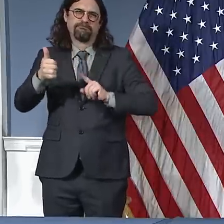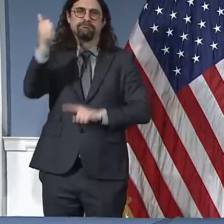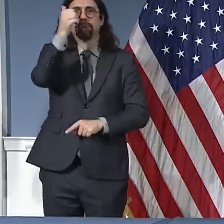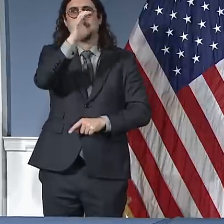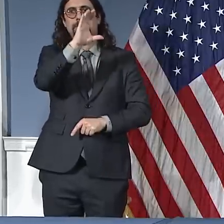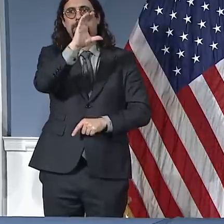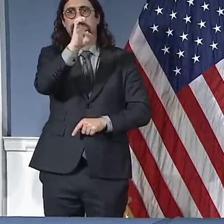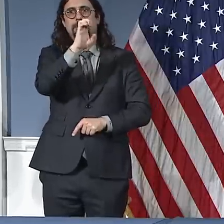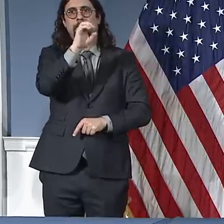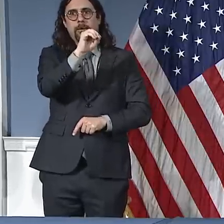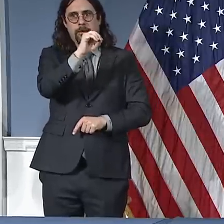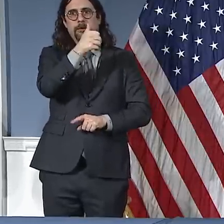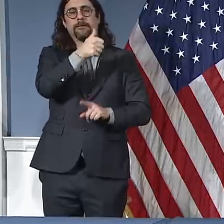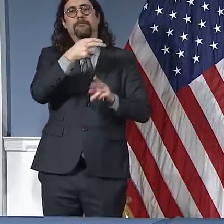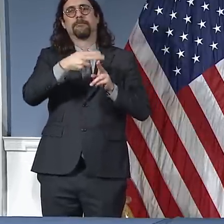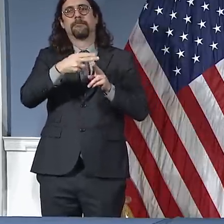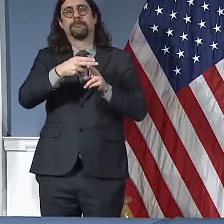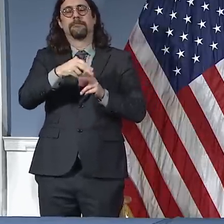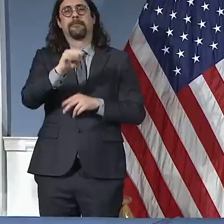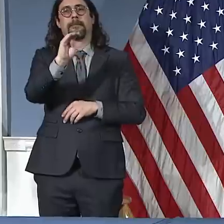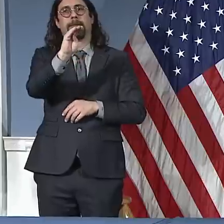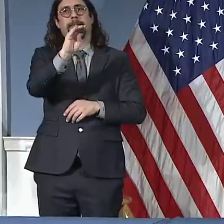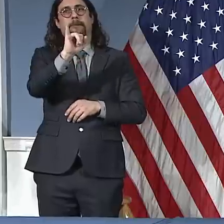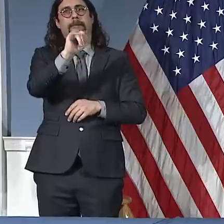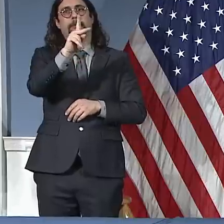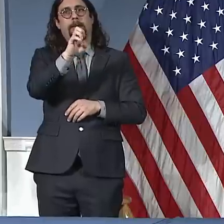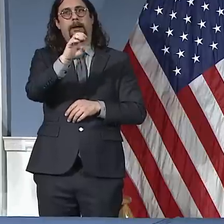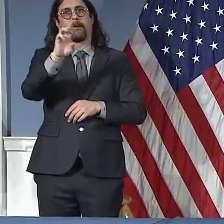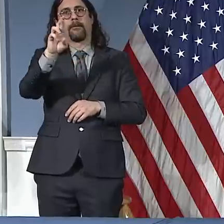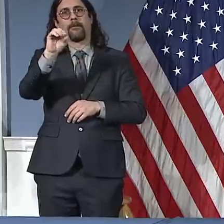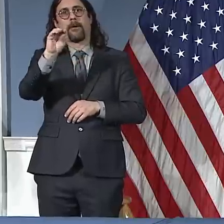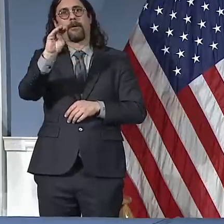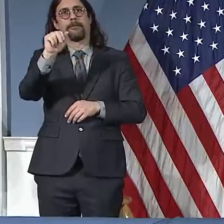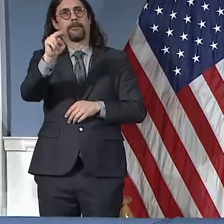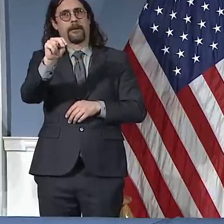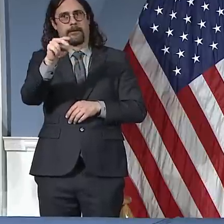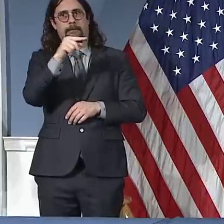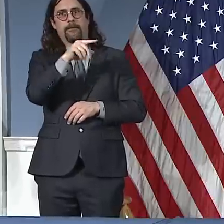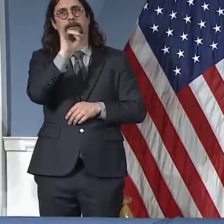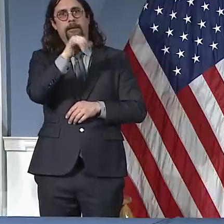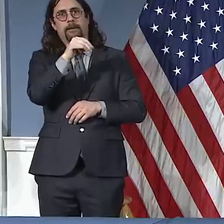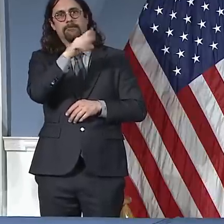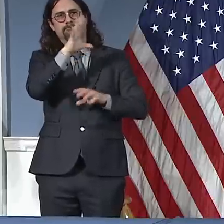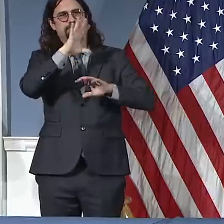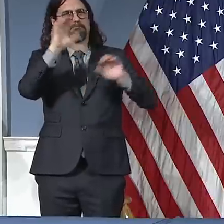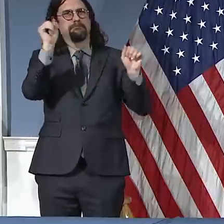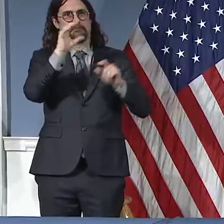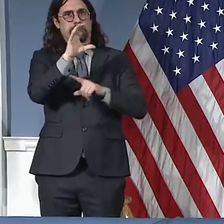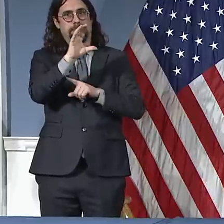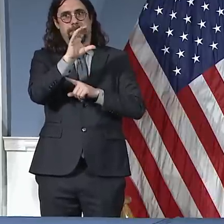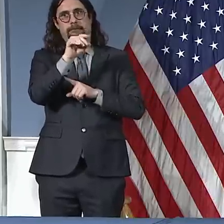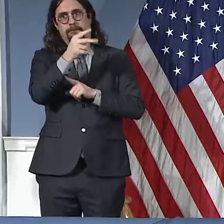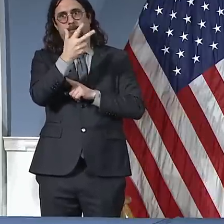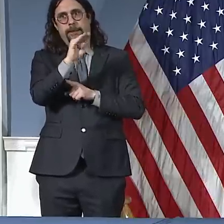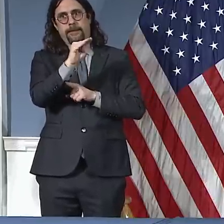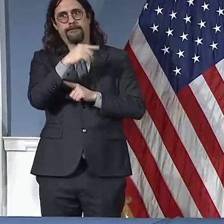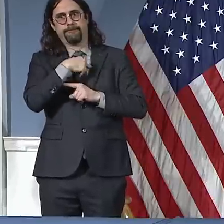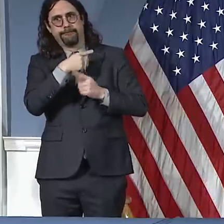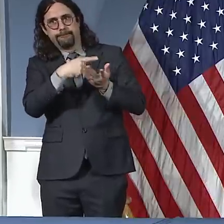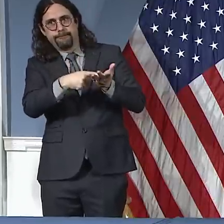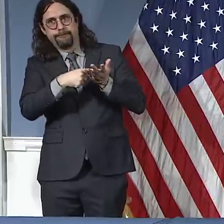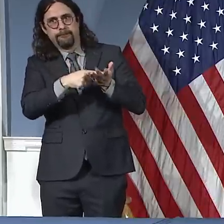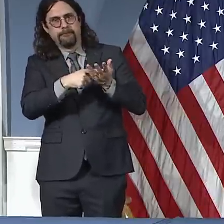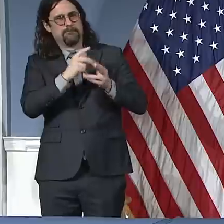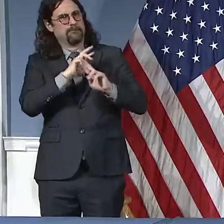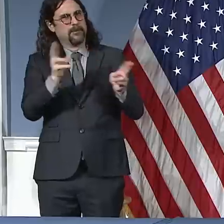say thanks to Mike and your entire team. And we talked about a very large order we need help with, and he was ready to help.